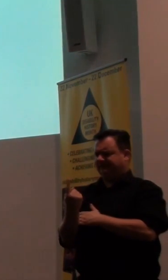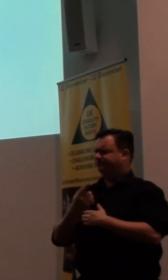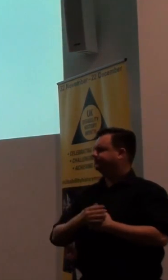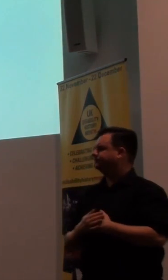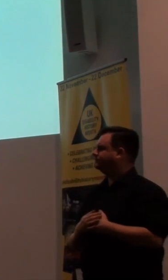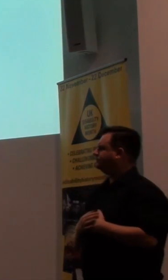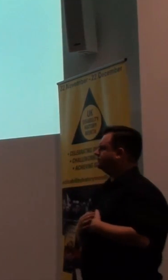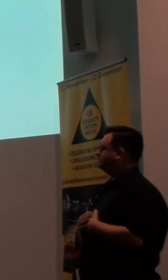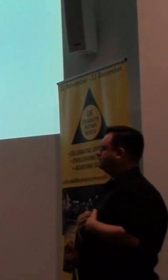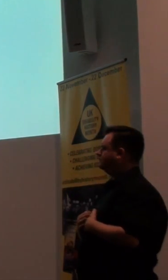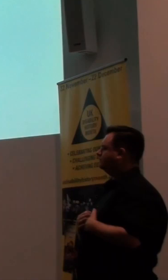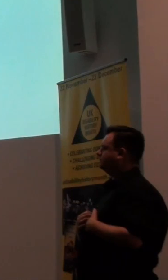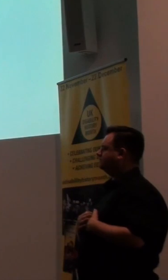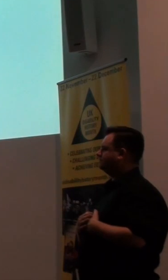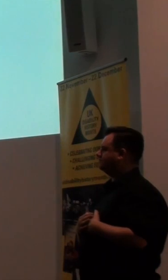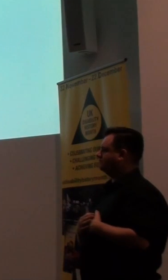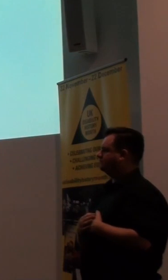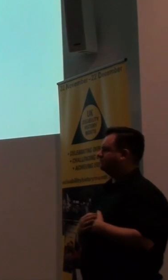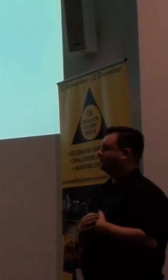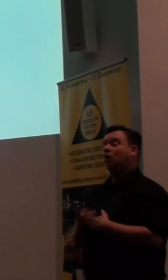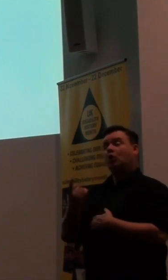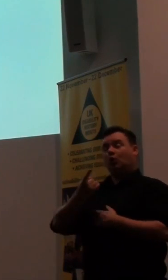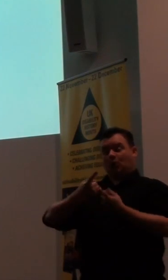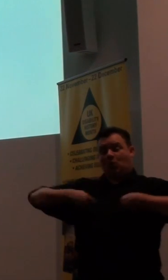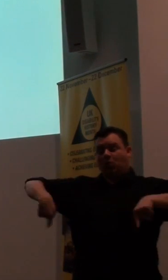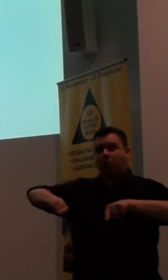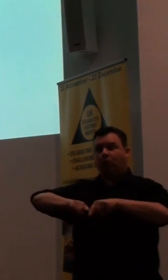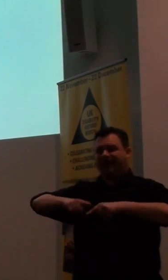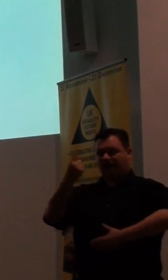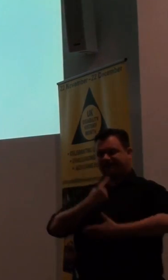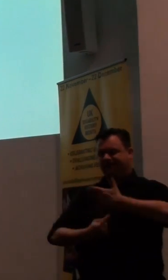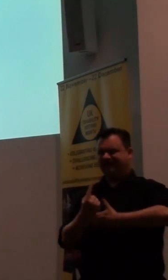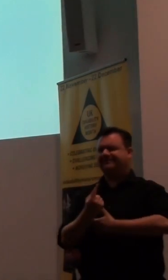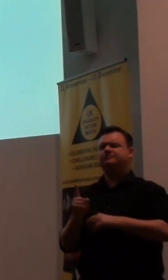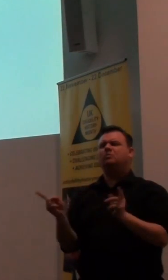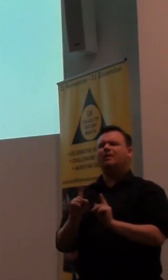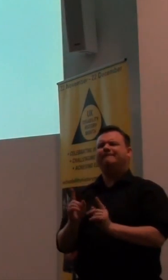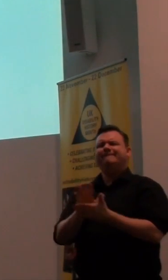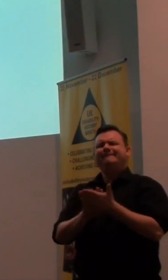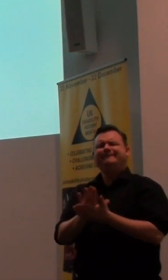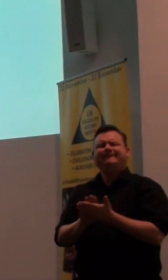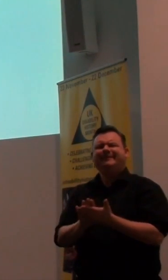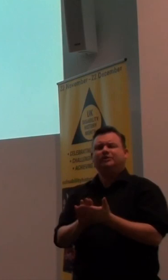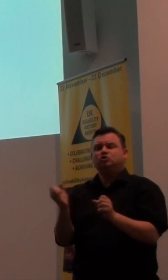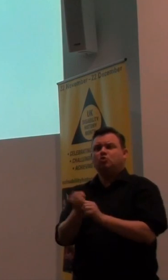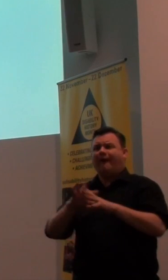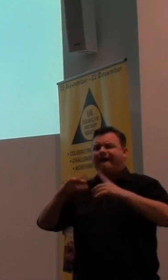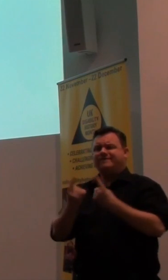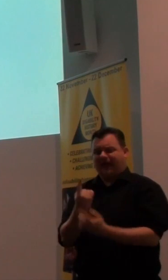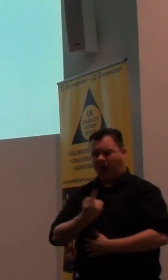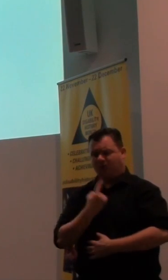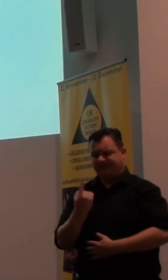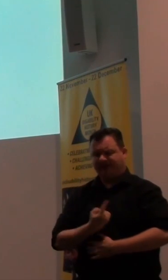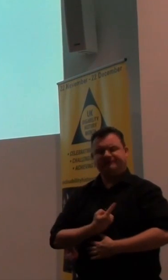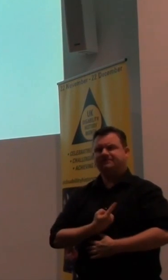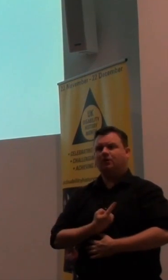What are we independent of? It doesn't mean doing everything for ourselves. It doesn't mean